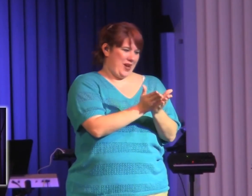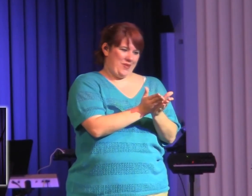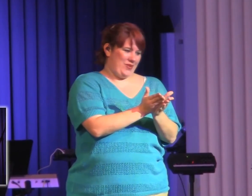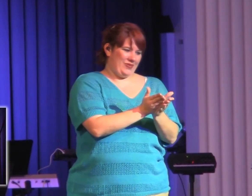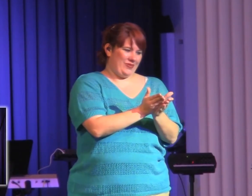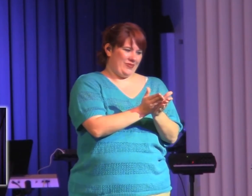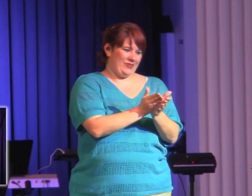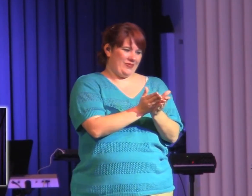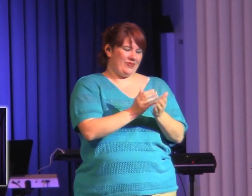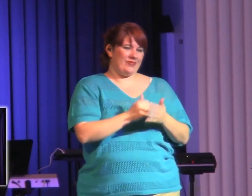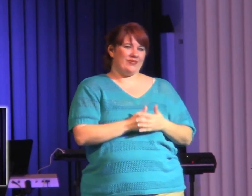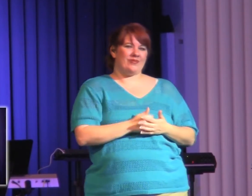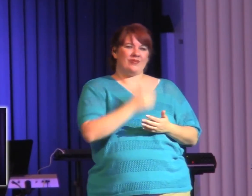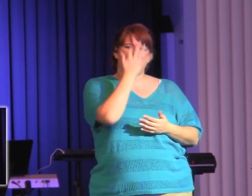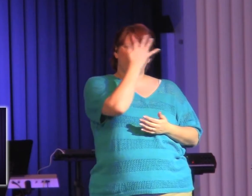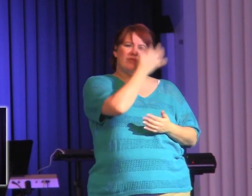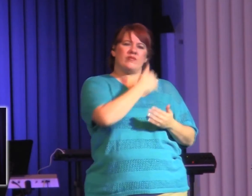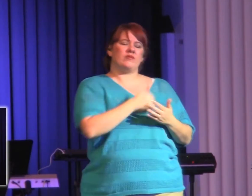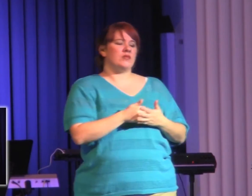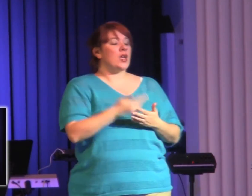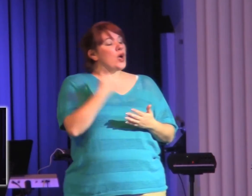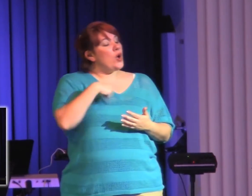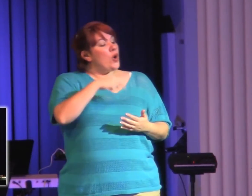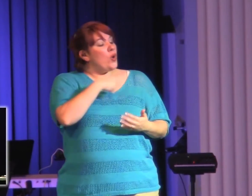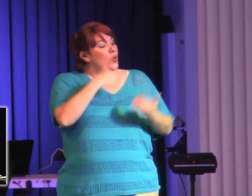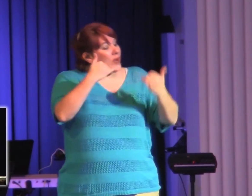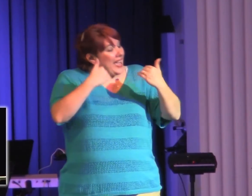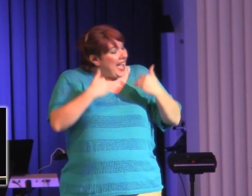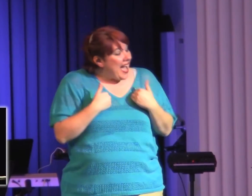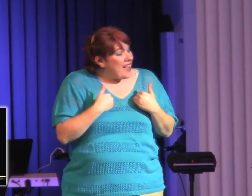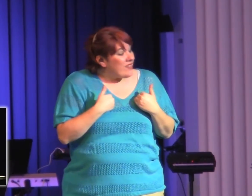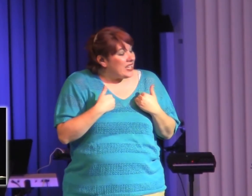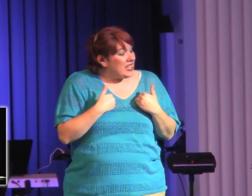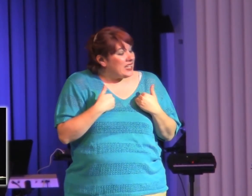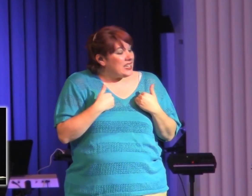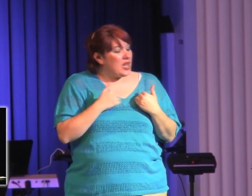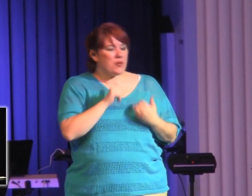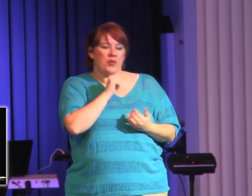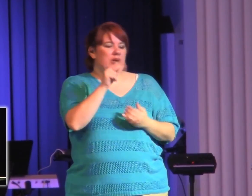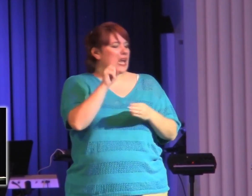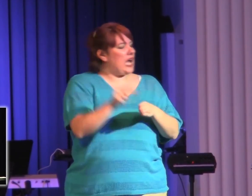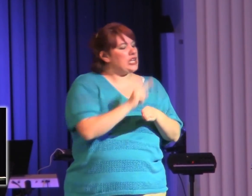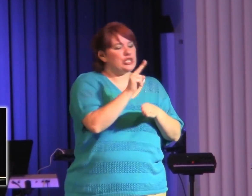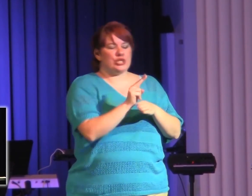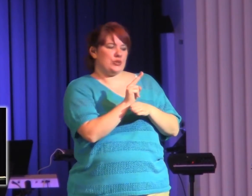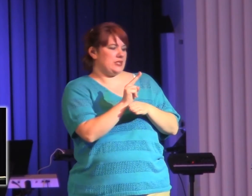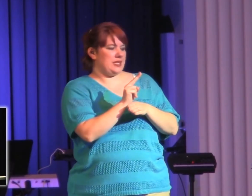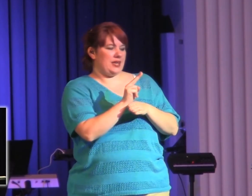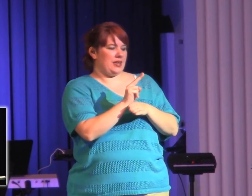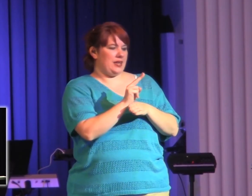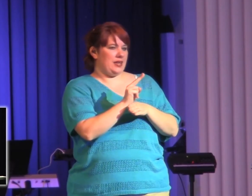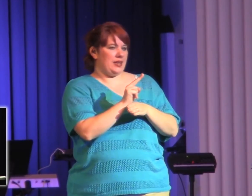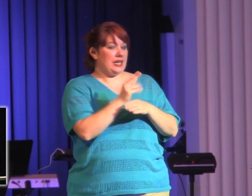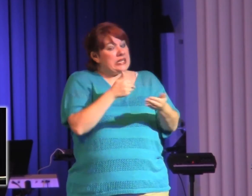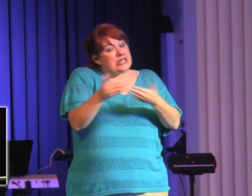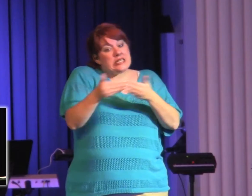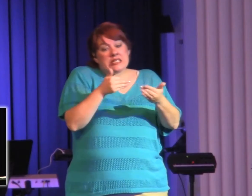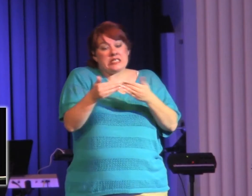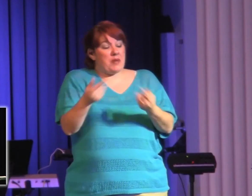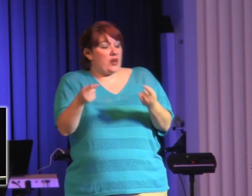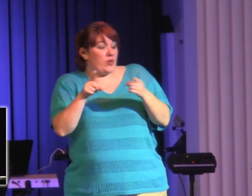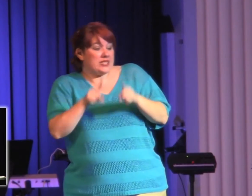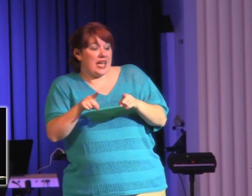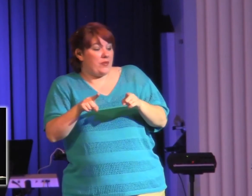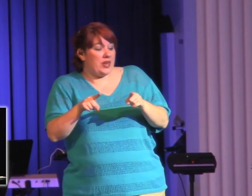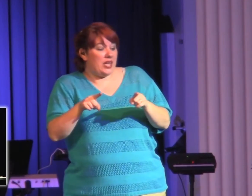every way, shape, and form. But yet we have it, but we're not utilizing it. It doesn't matter what's around us. It matters what's